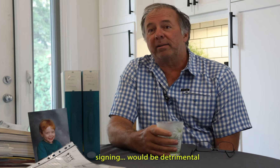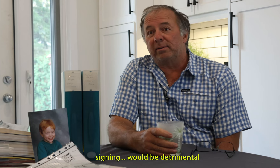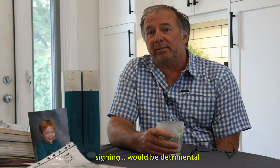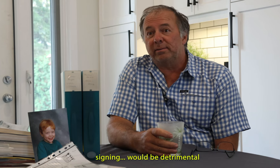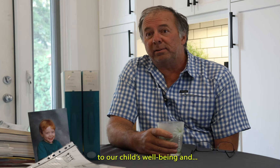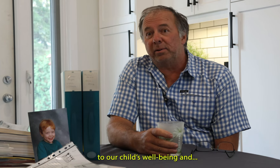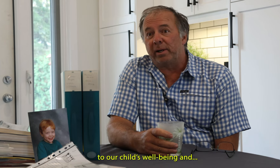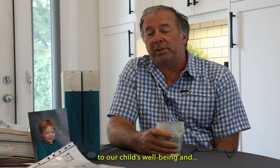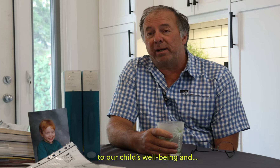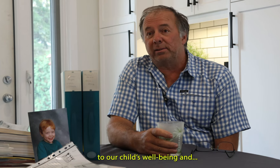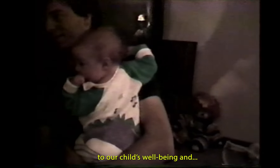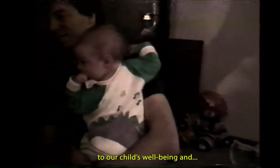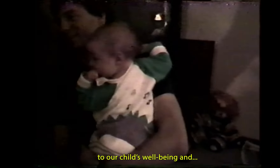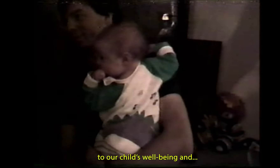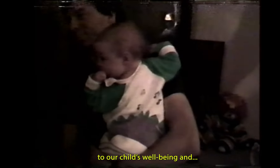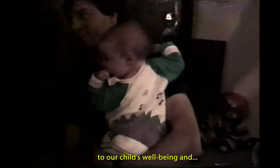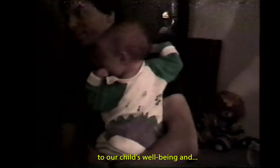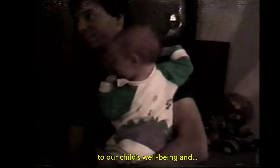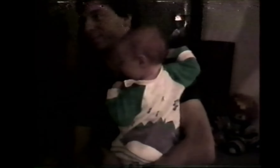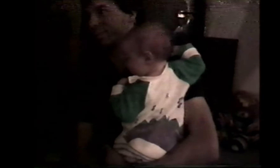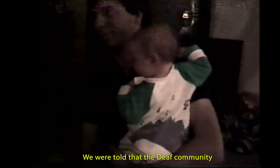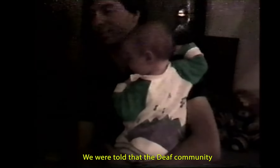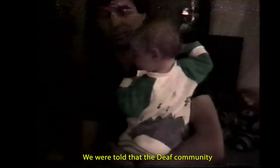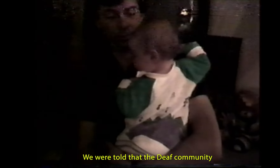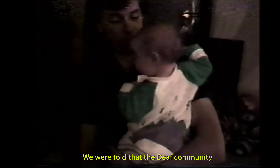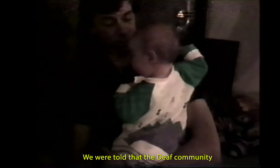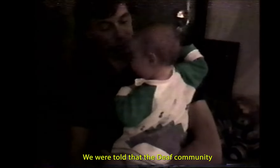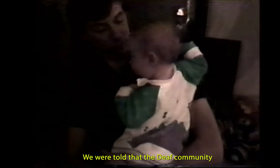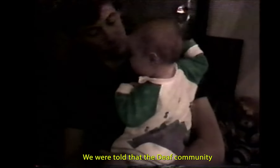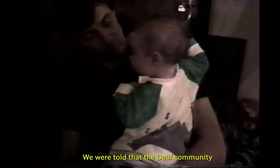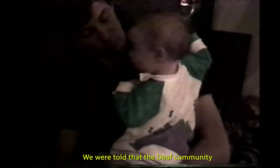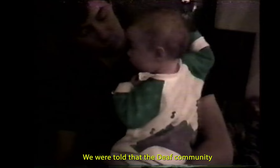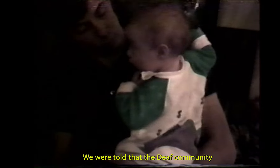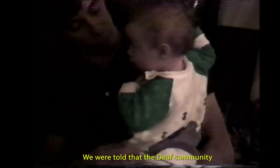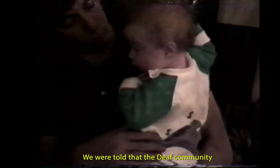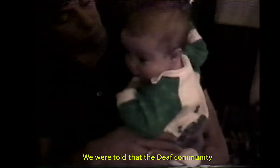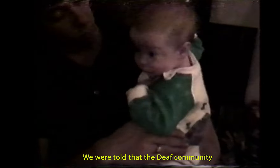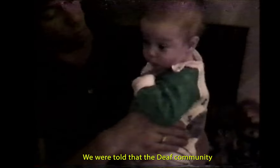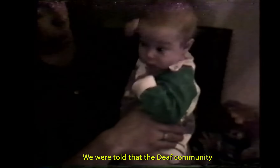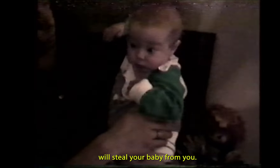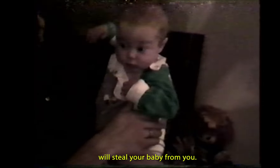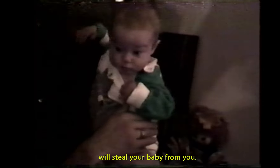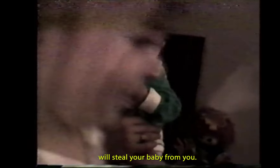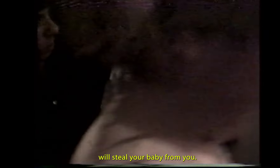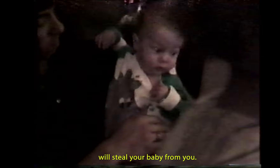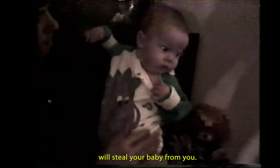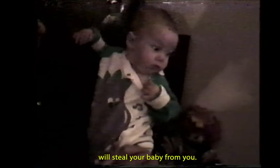to our child's well-being. And we were told that the deaf community will steal your